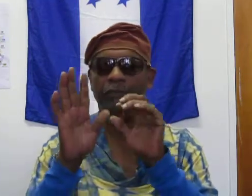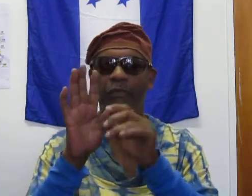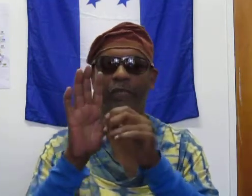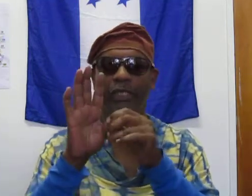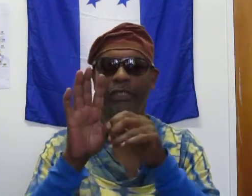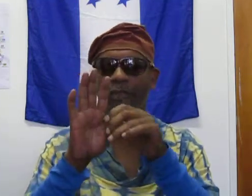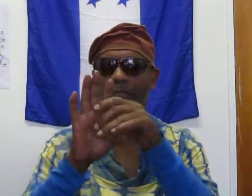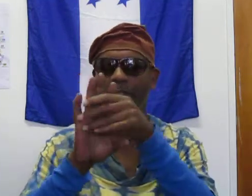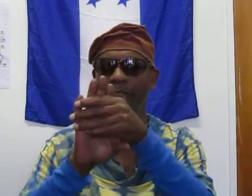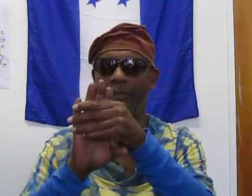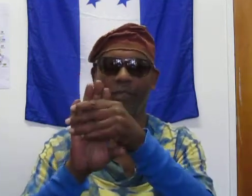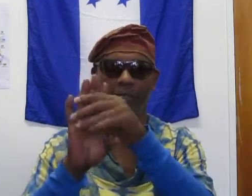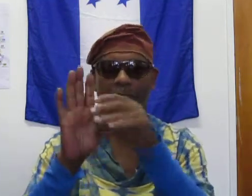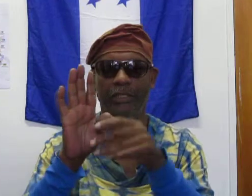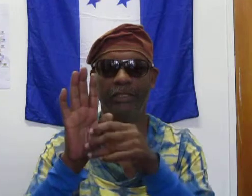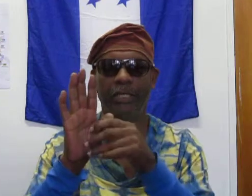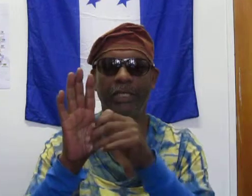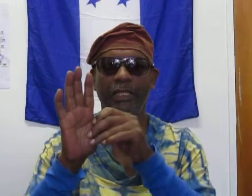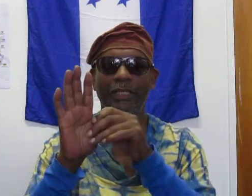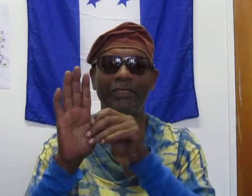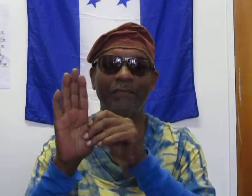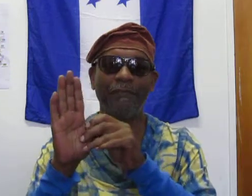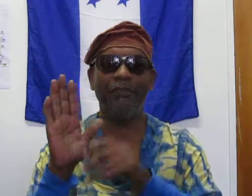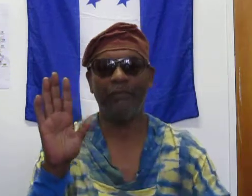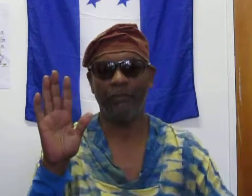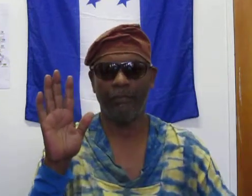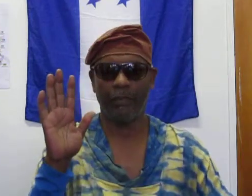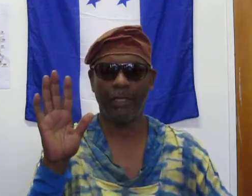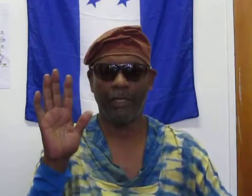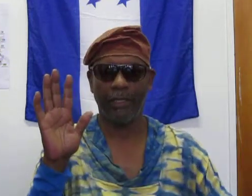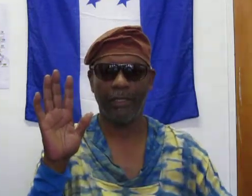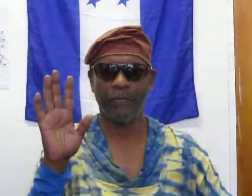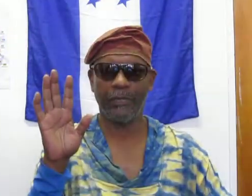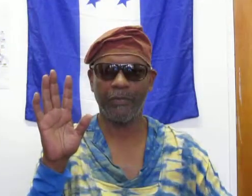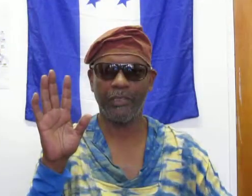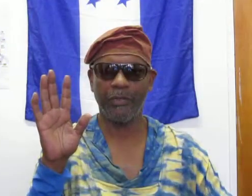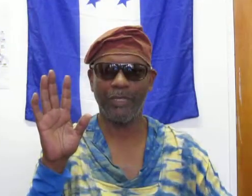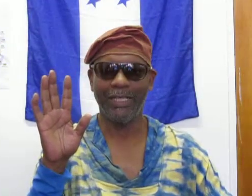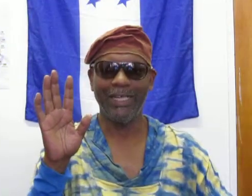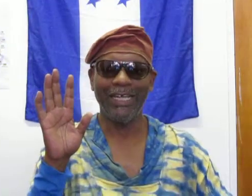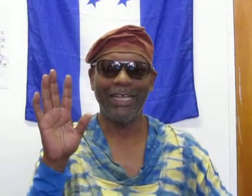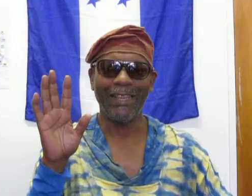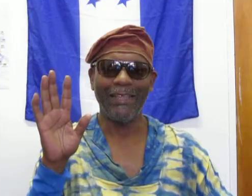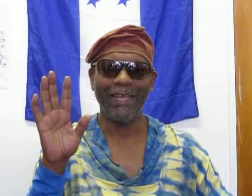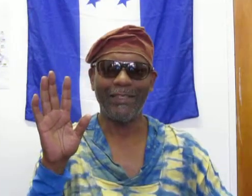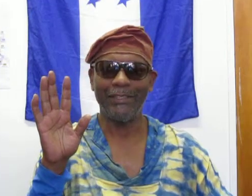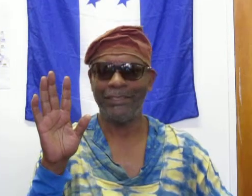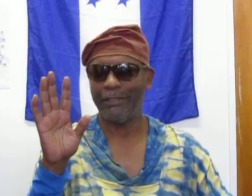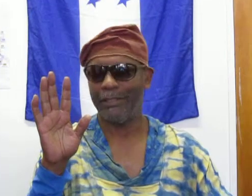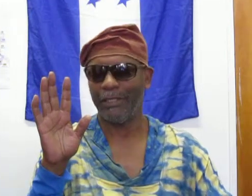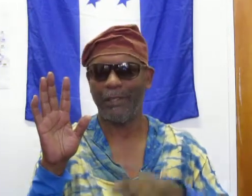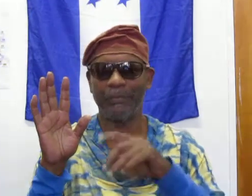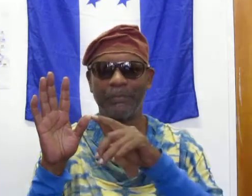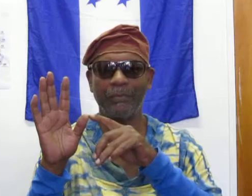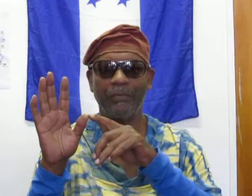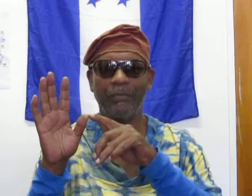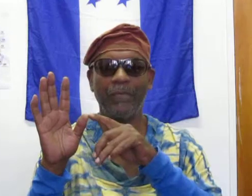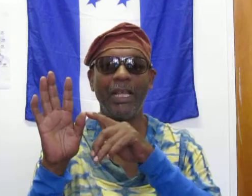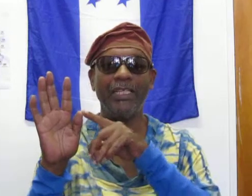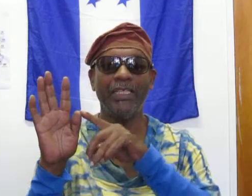a fifth one I'll get to in the, well, I'll get to it now. There is a fifth thing that we have to deal with, and that is academia.